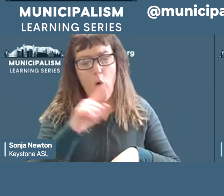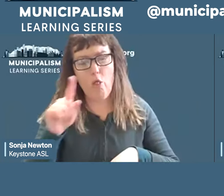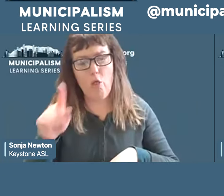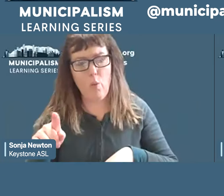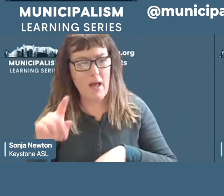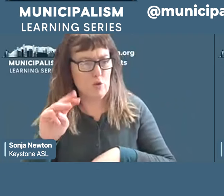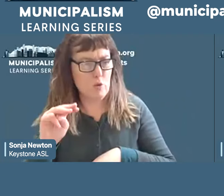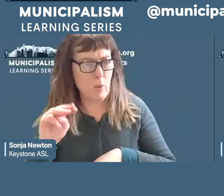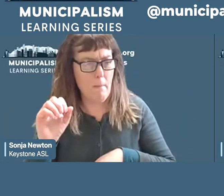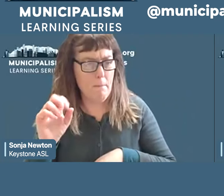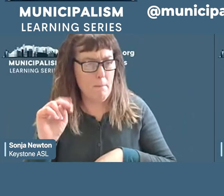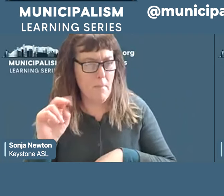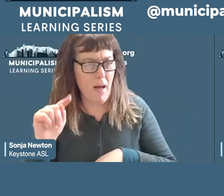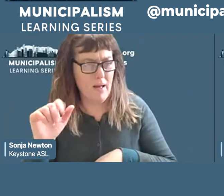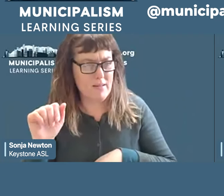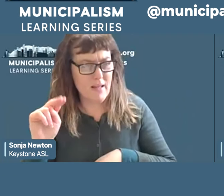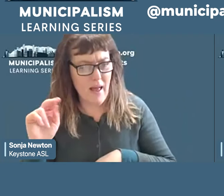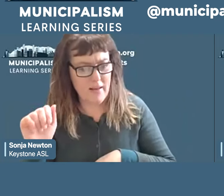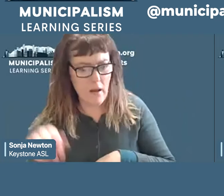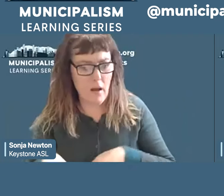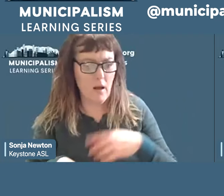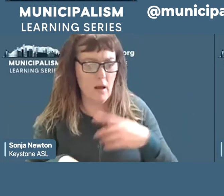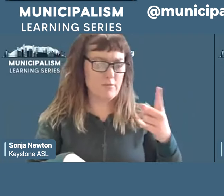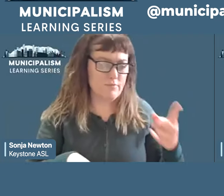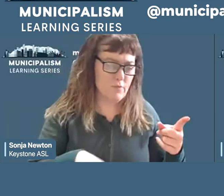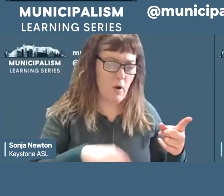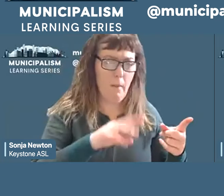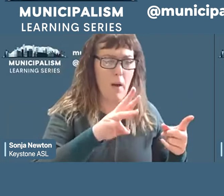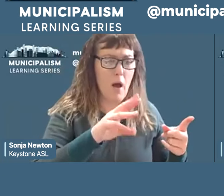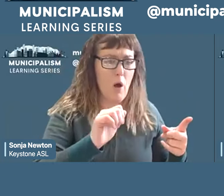Wales, from Vienna, Austria, to Milwaukee, Wisconsin.